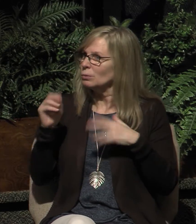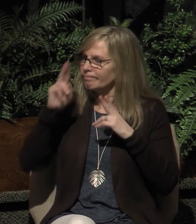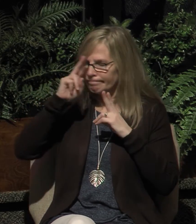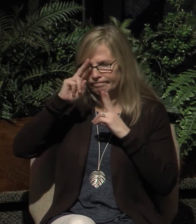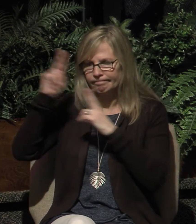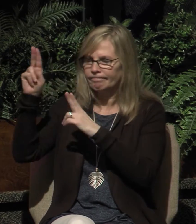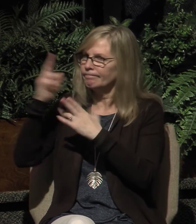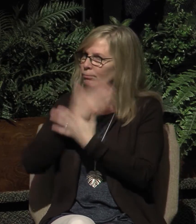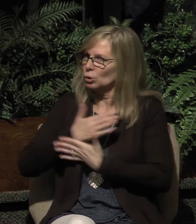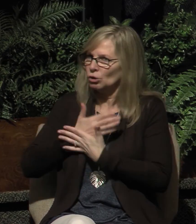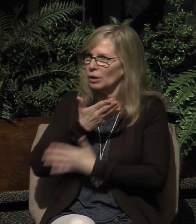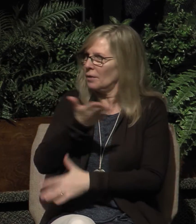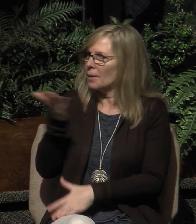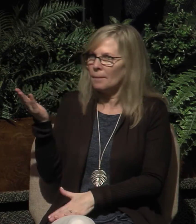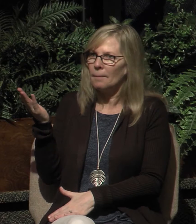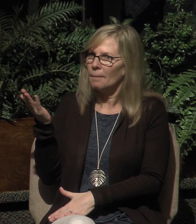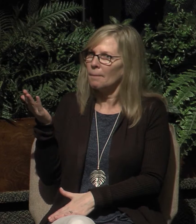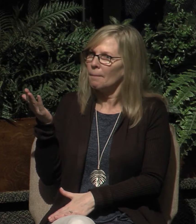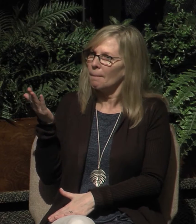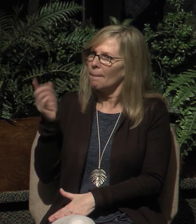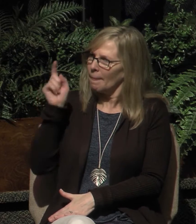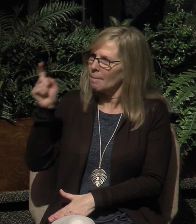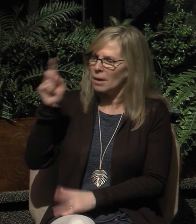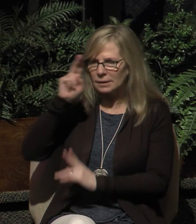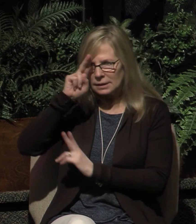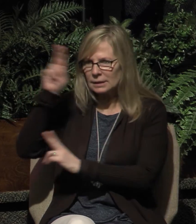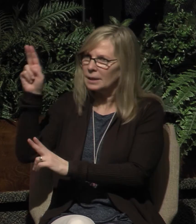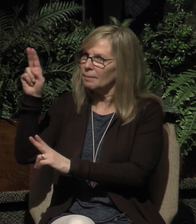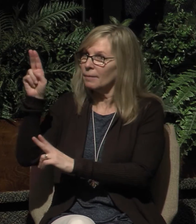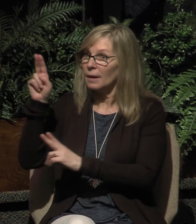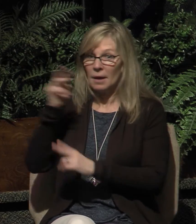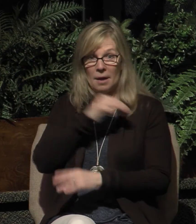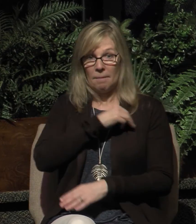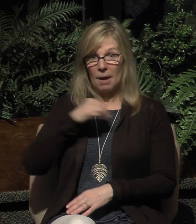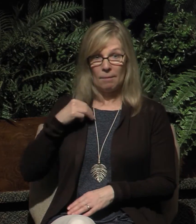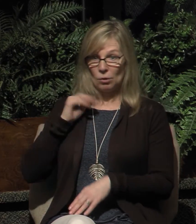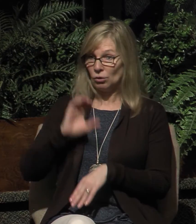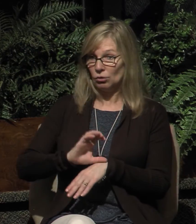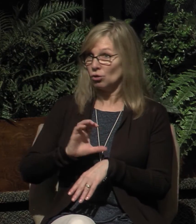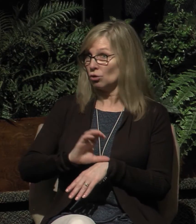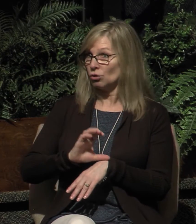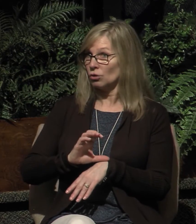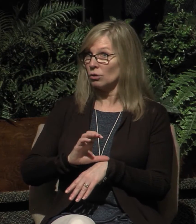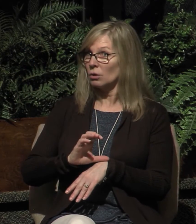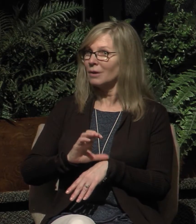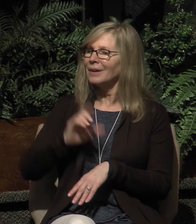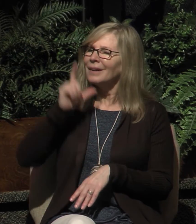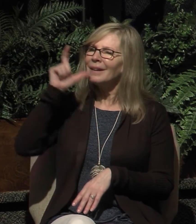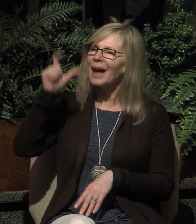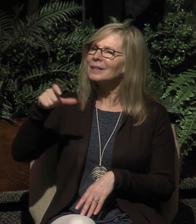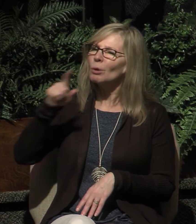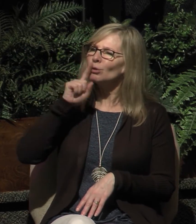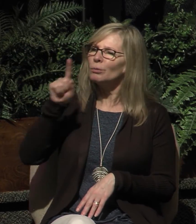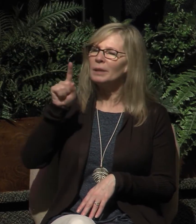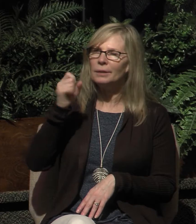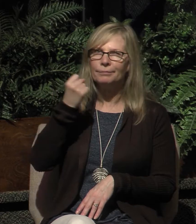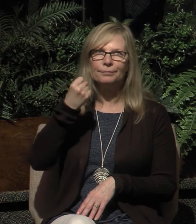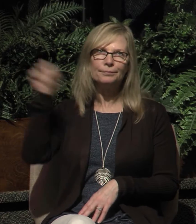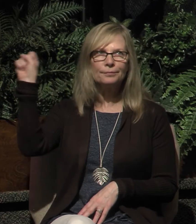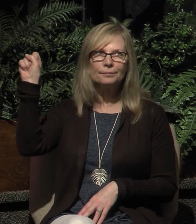you ought to appreciate them. That's why you ought to esteem them highly in love. Listen, members of a church are not to be in rebellion towards